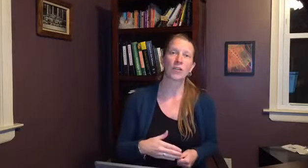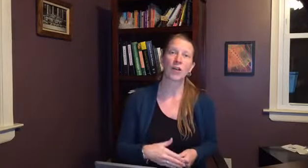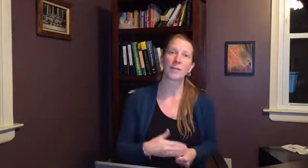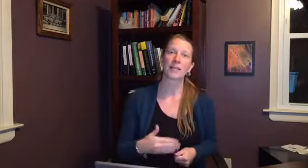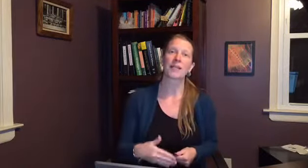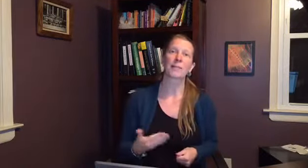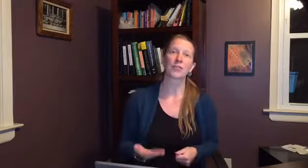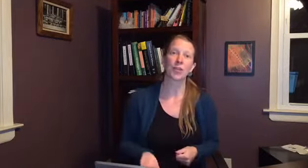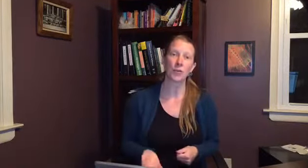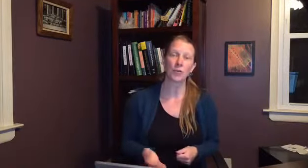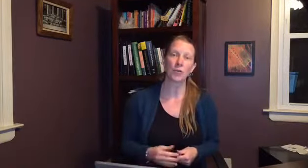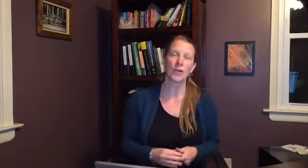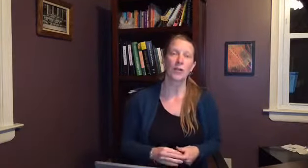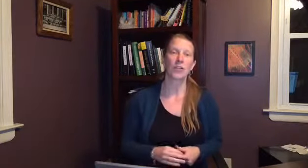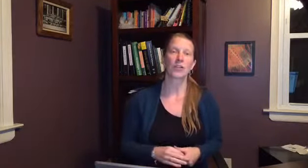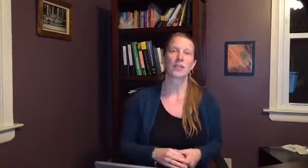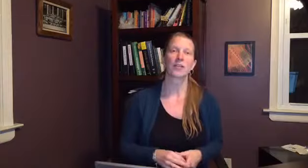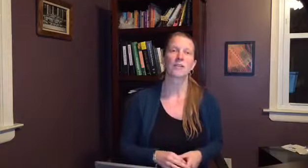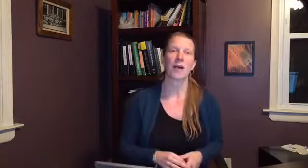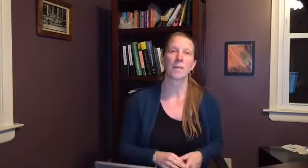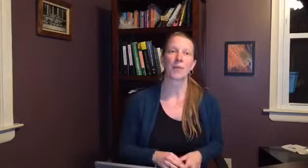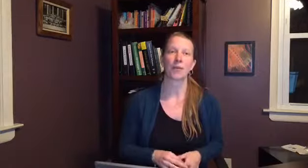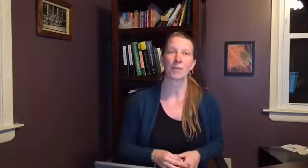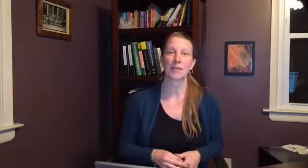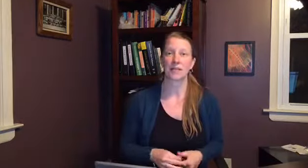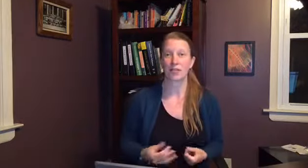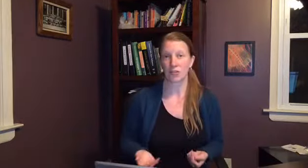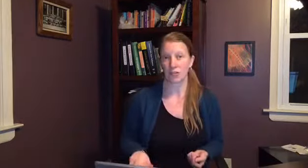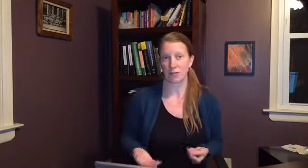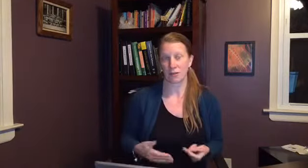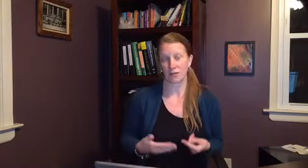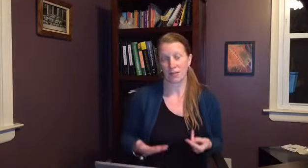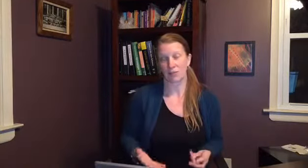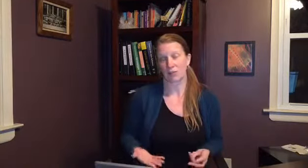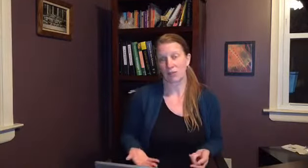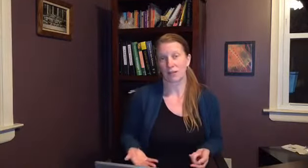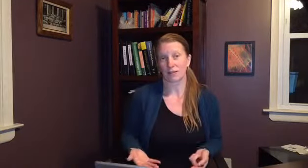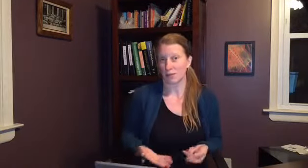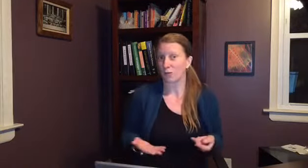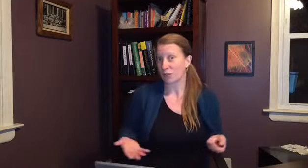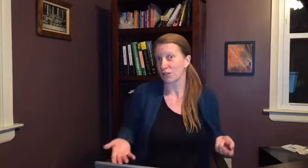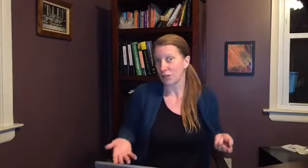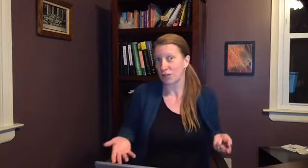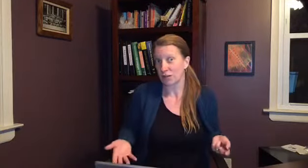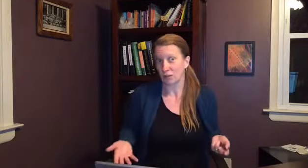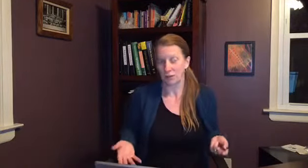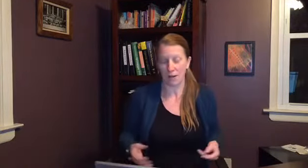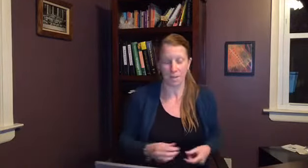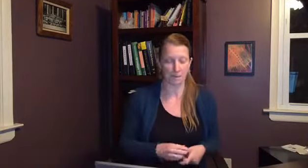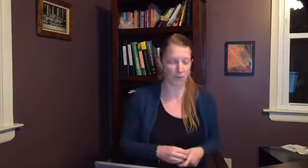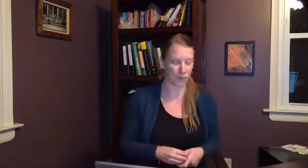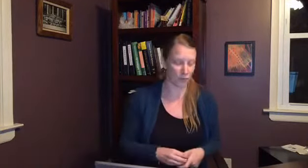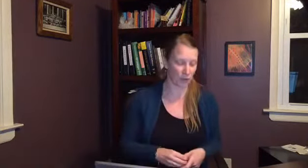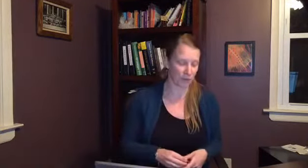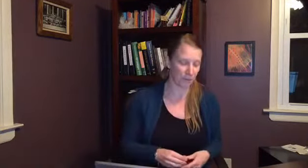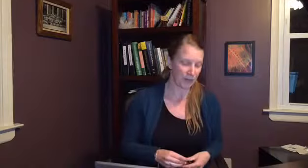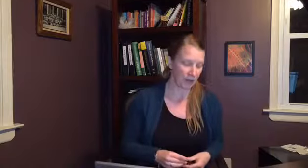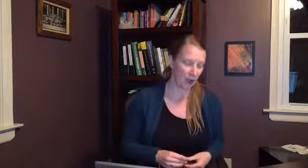talk about type two which is um the herpes that's just that's generally known as the genital um version um